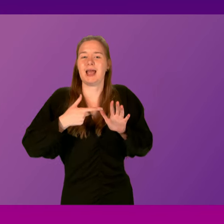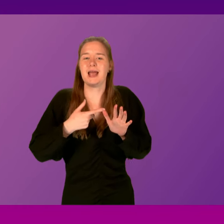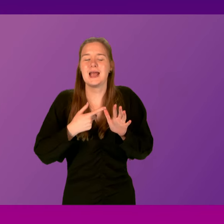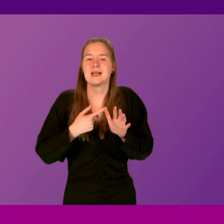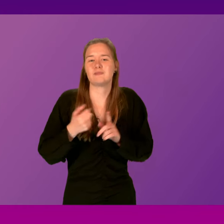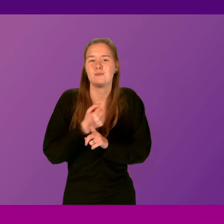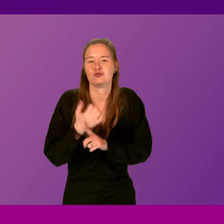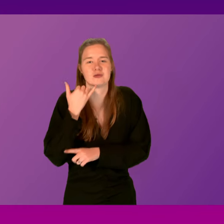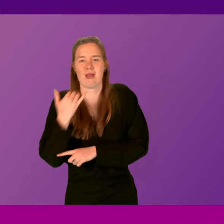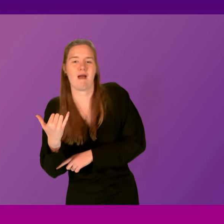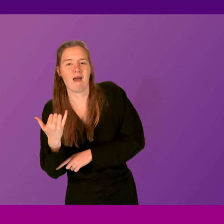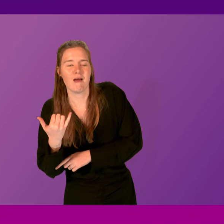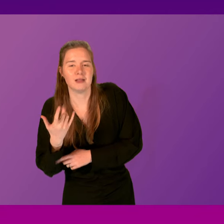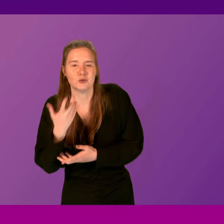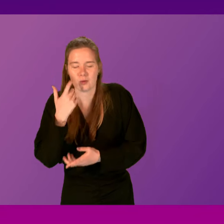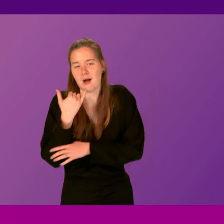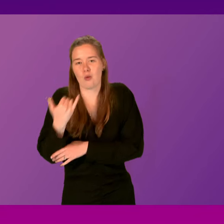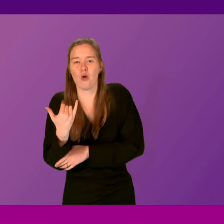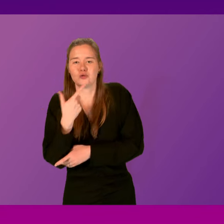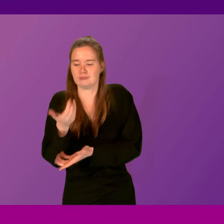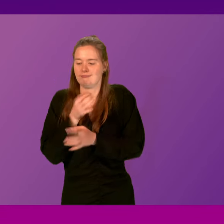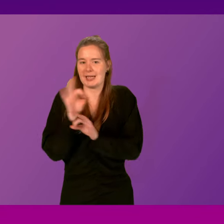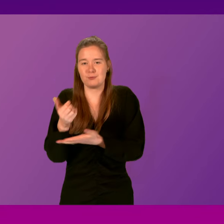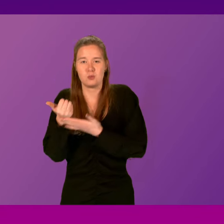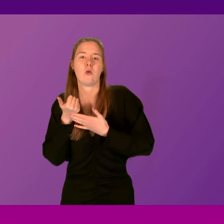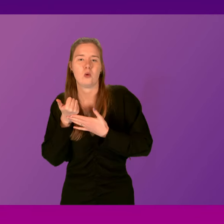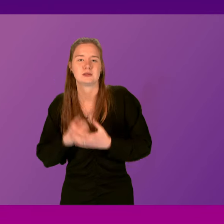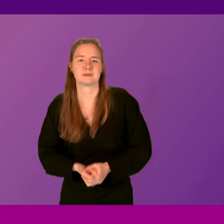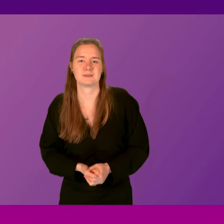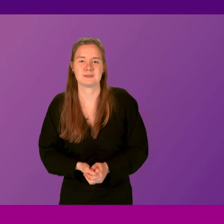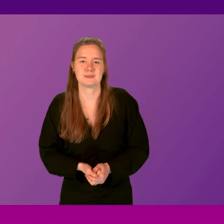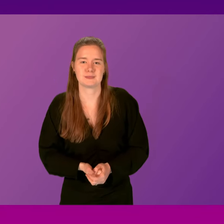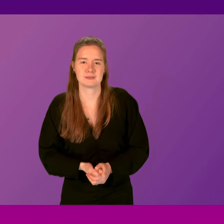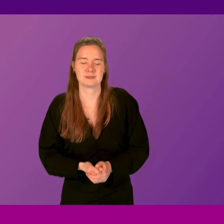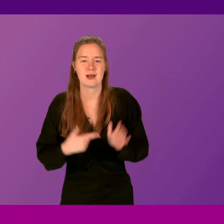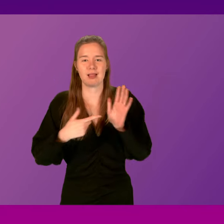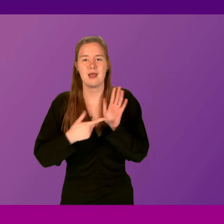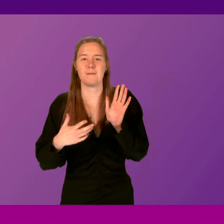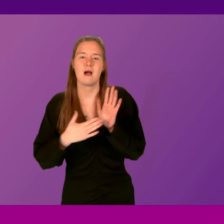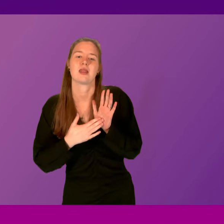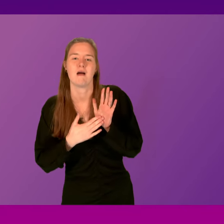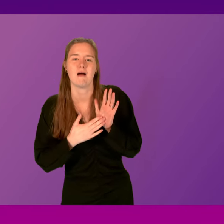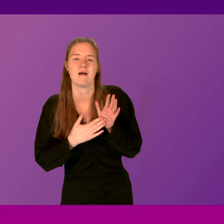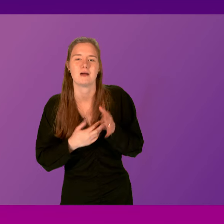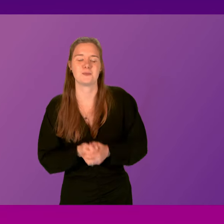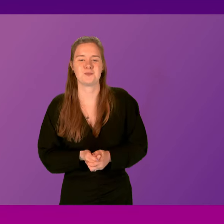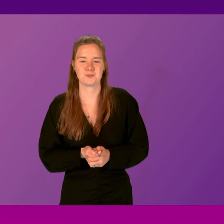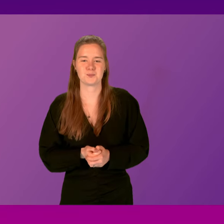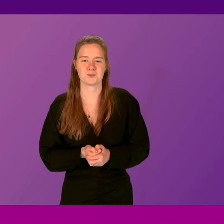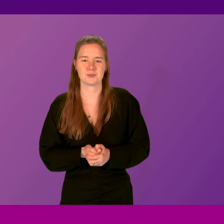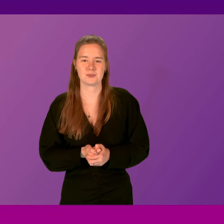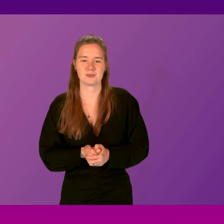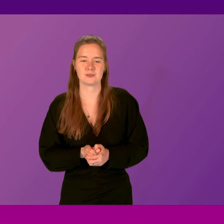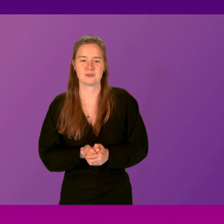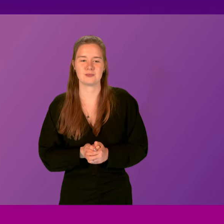0800 027 1234. William MacArthur. Thank you. The MV